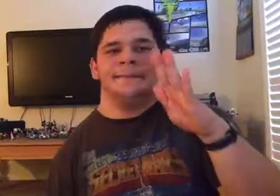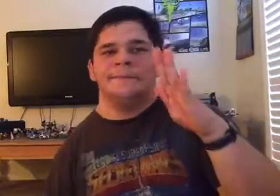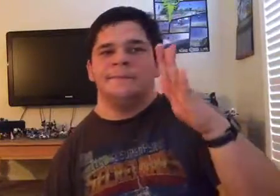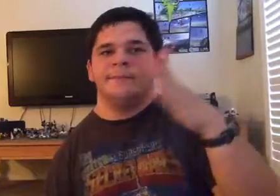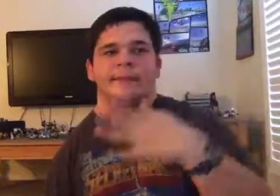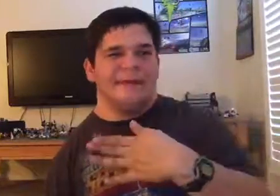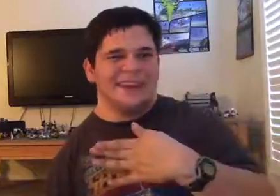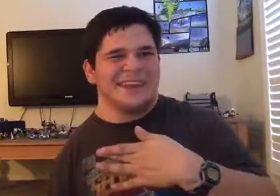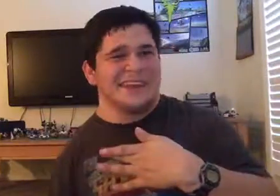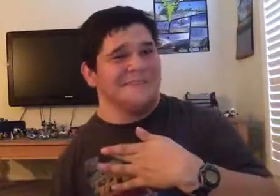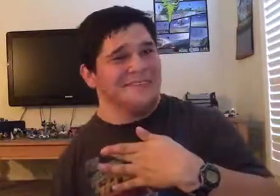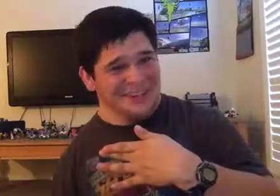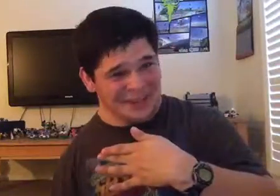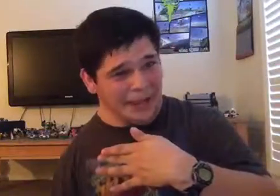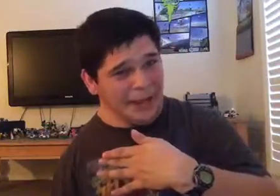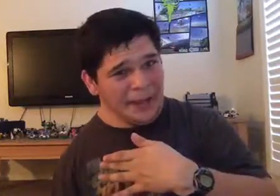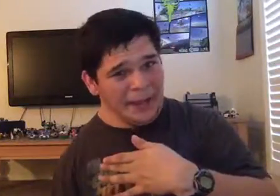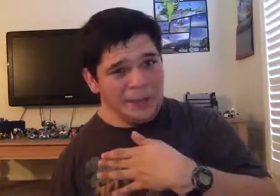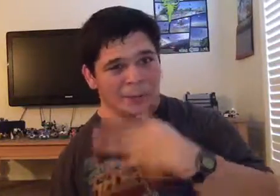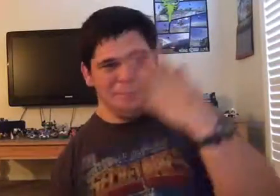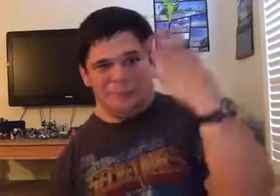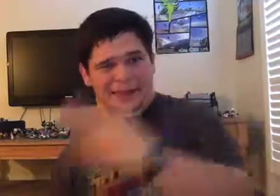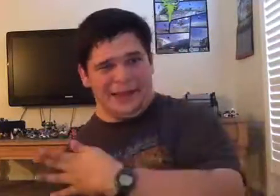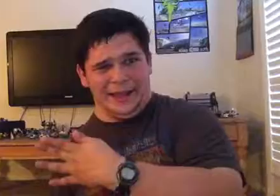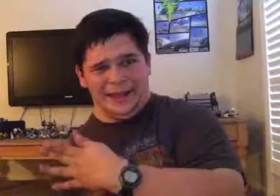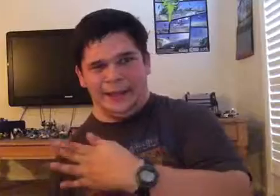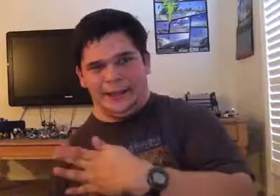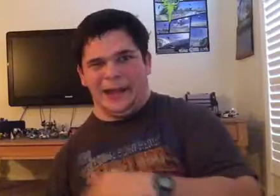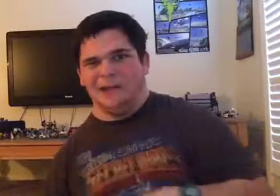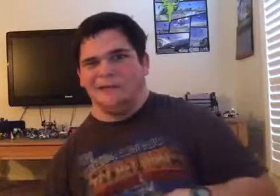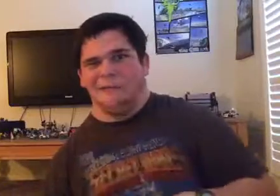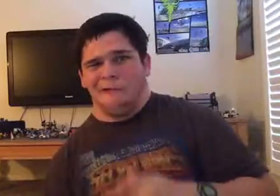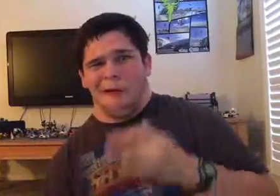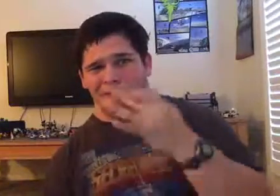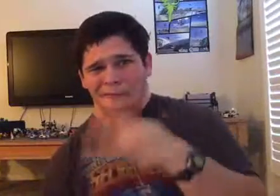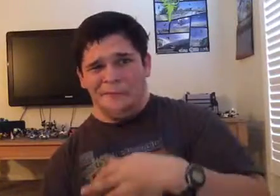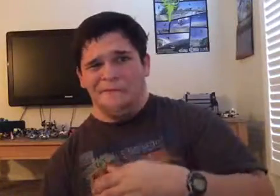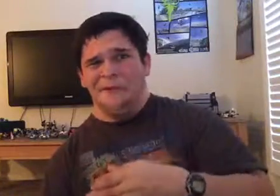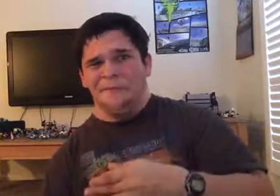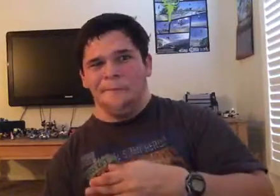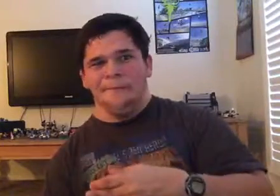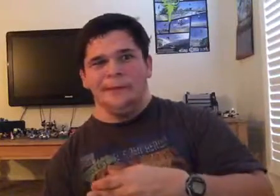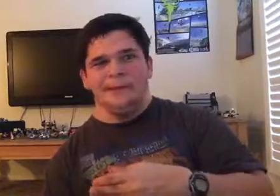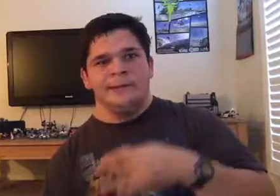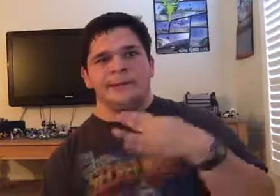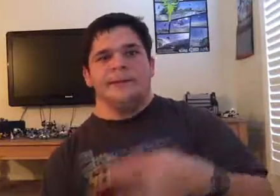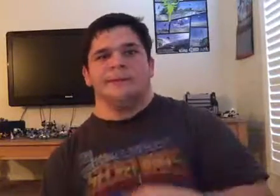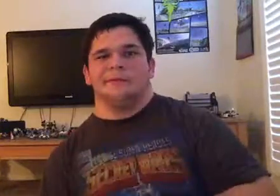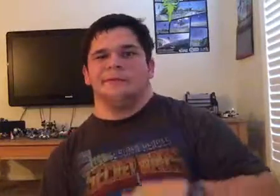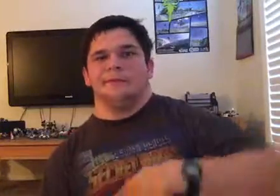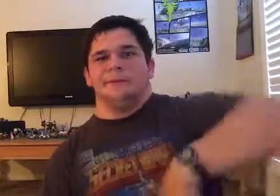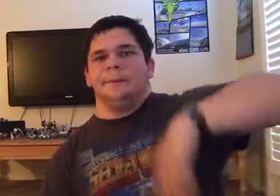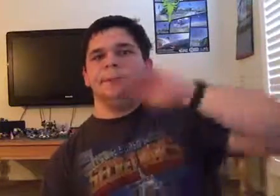I think his name was the king, but that's the diner go call from the first movie, so you would summon